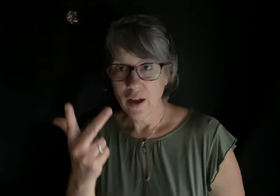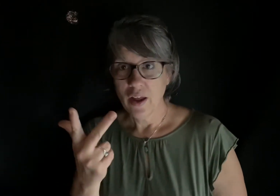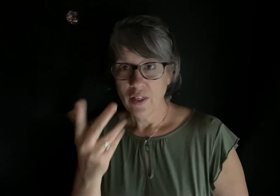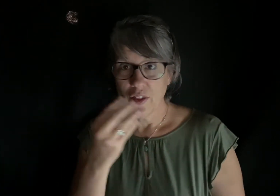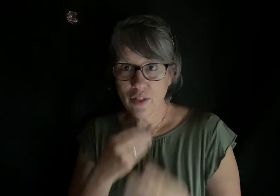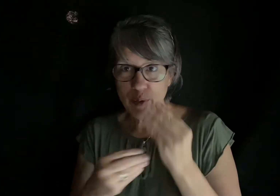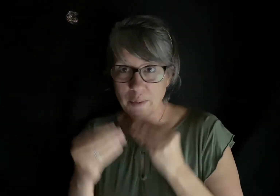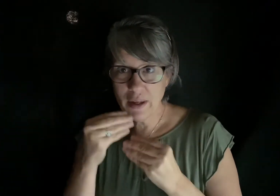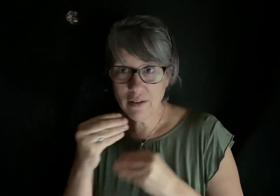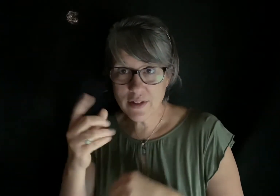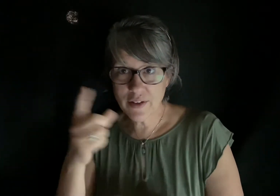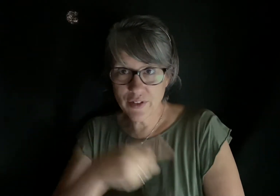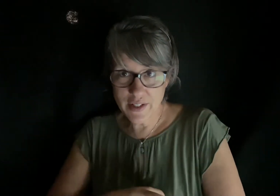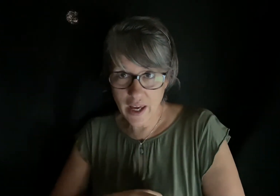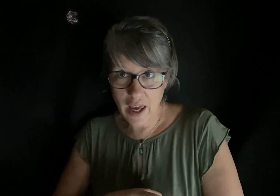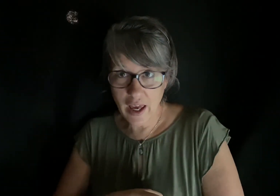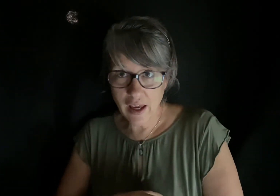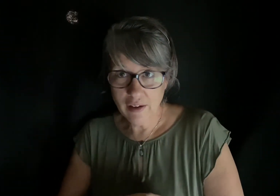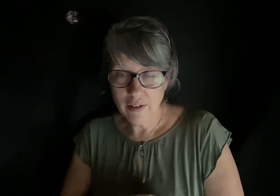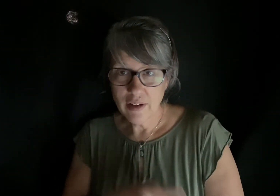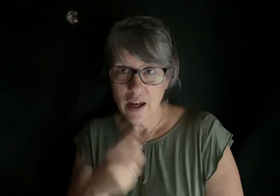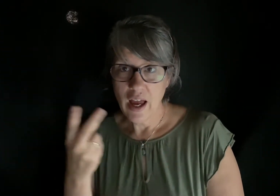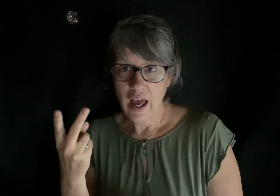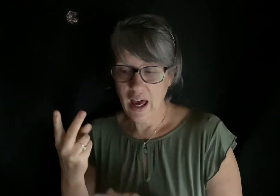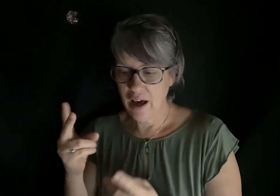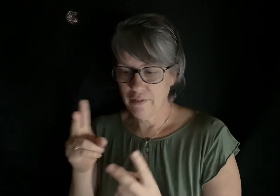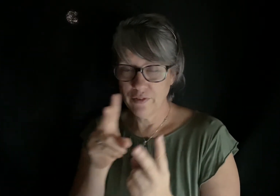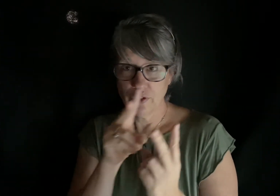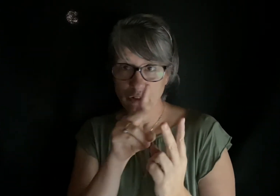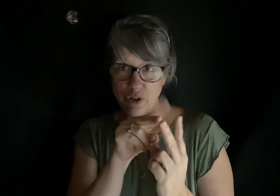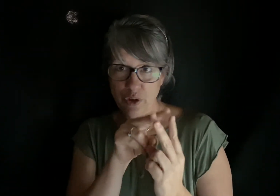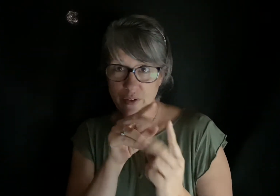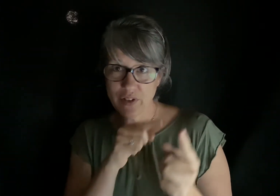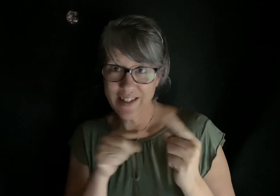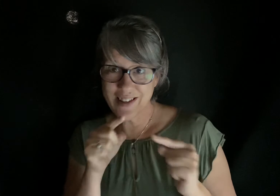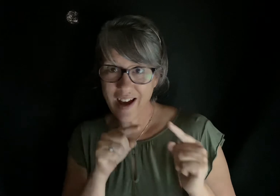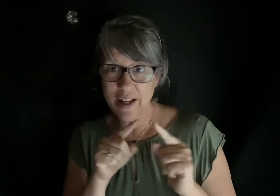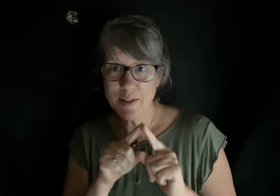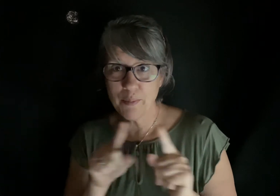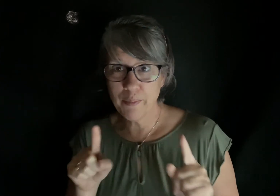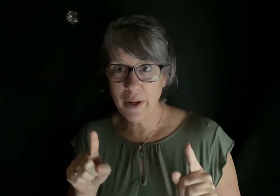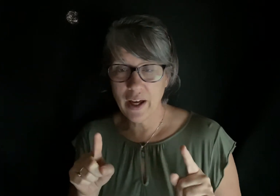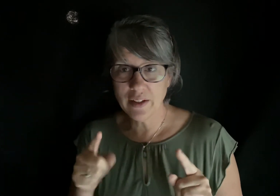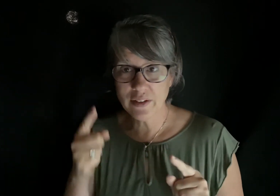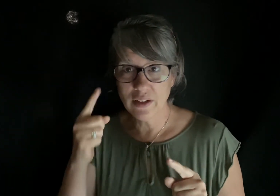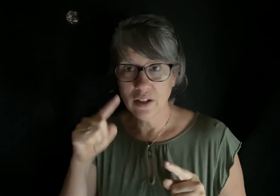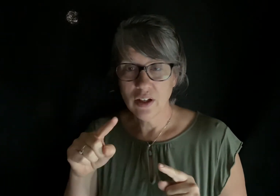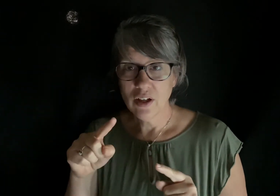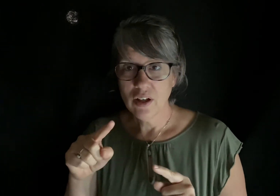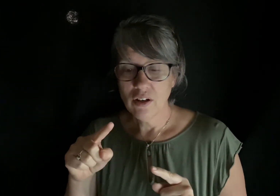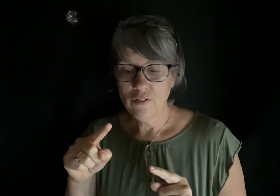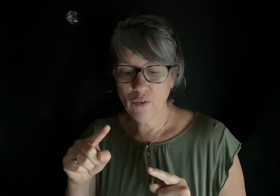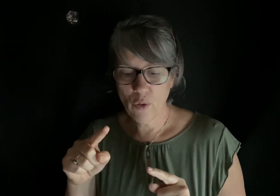The three meals of the day have two different signs, but for